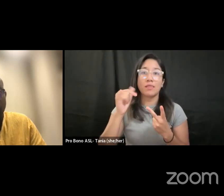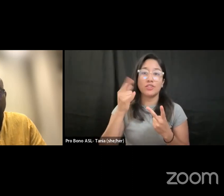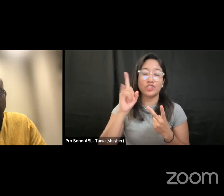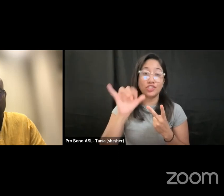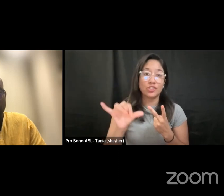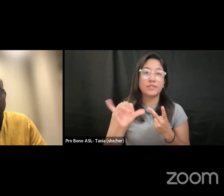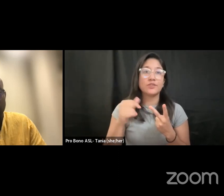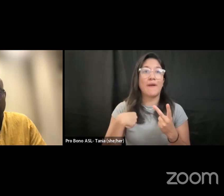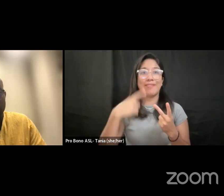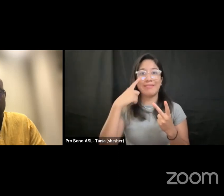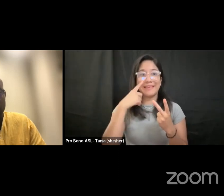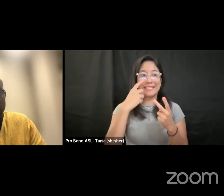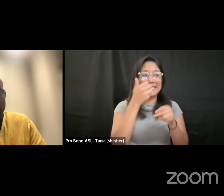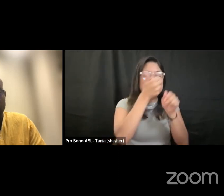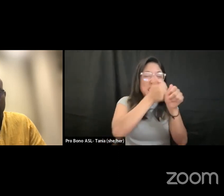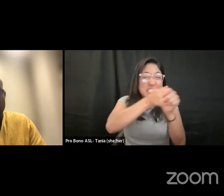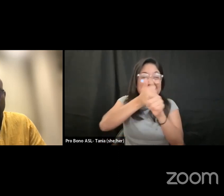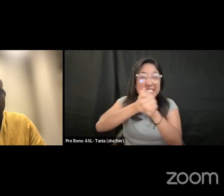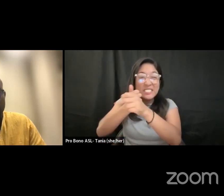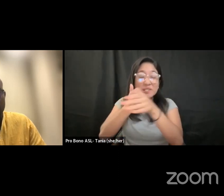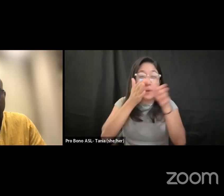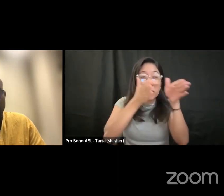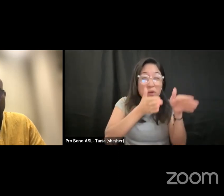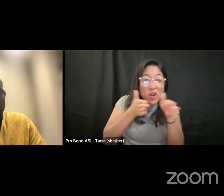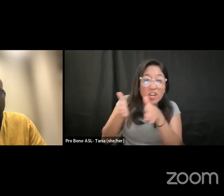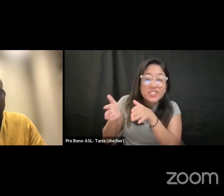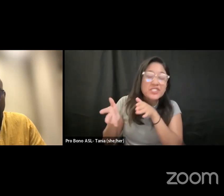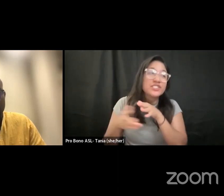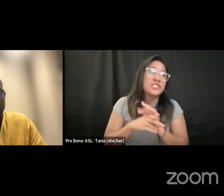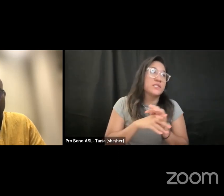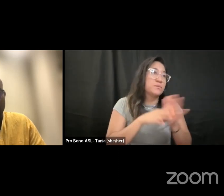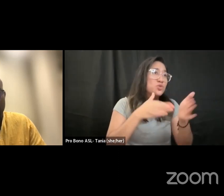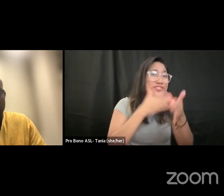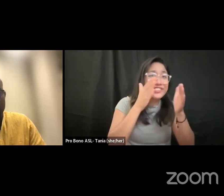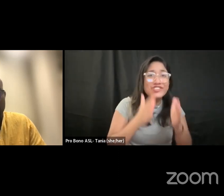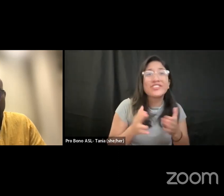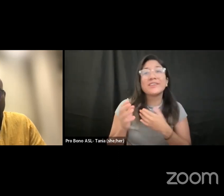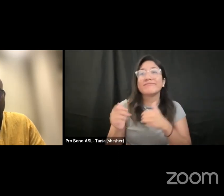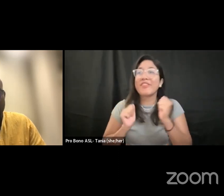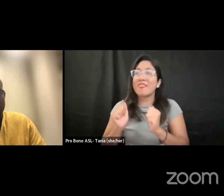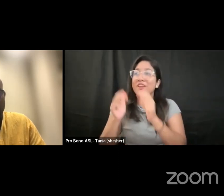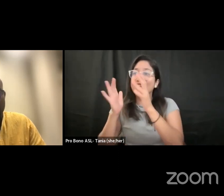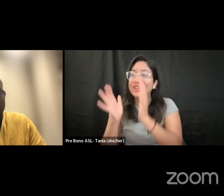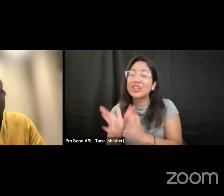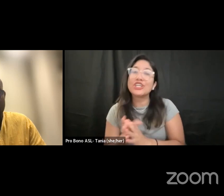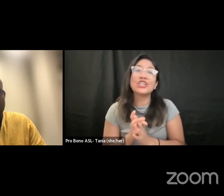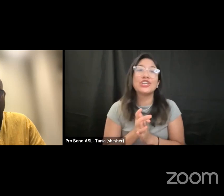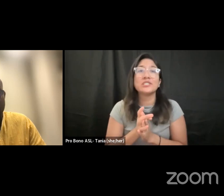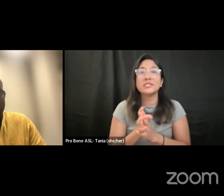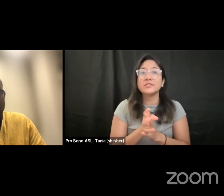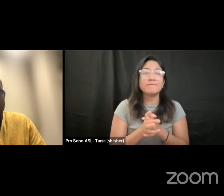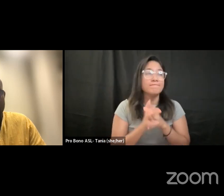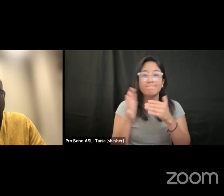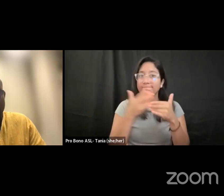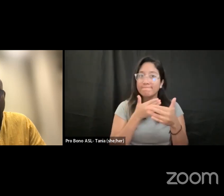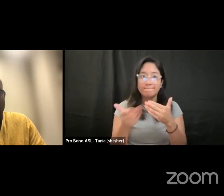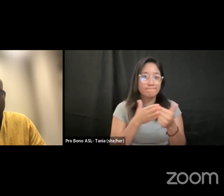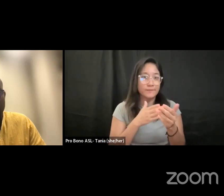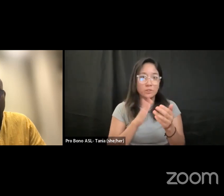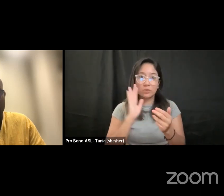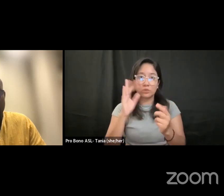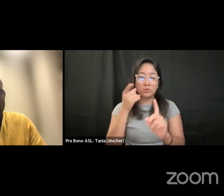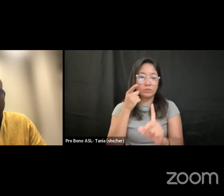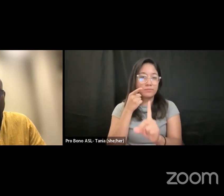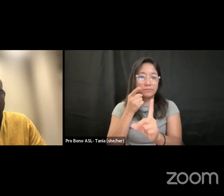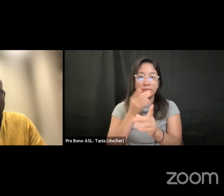performer each musician whatever art form that you have i think this is something that you also have to consider